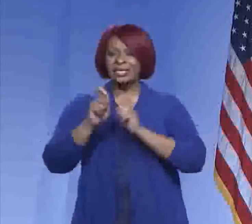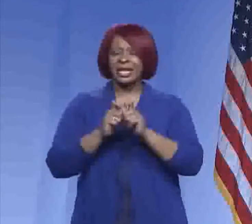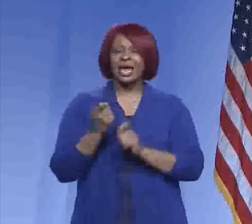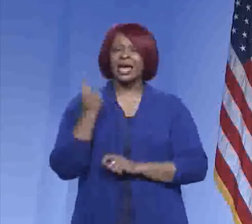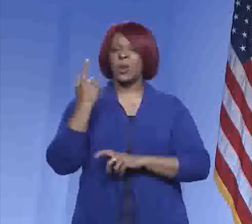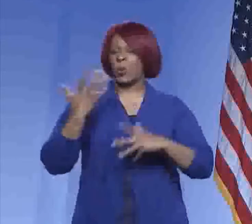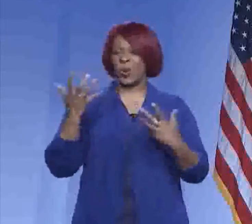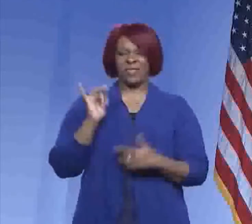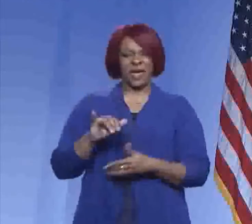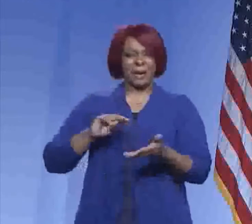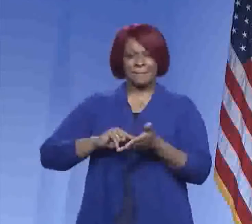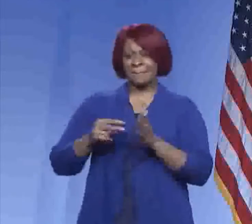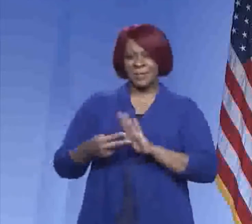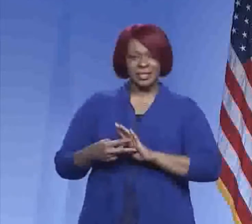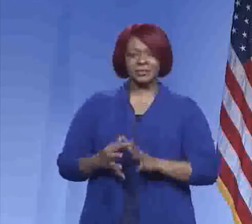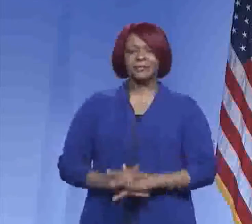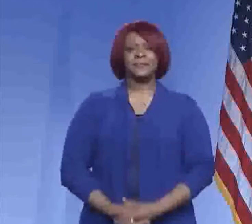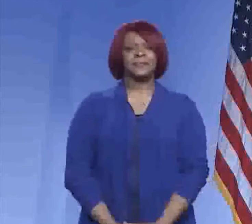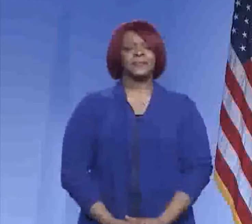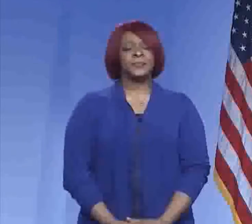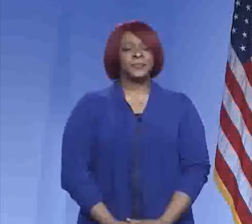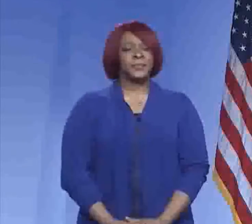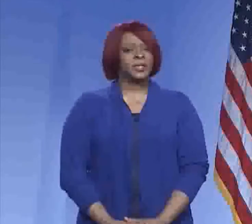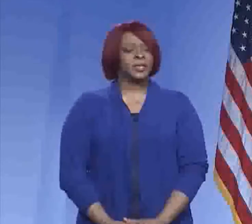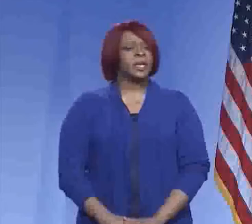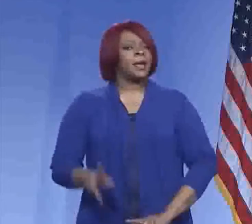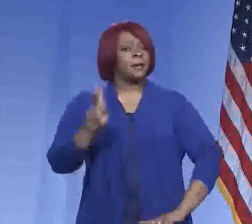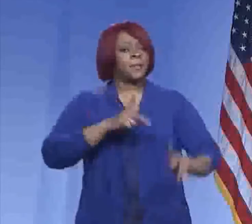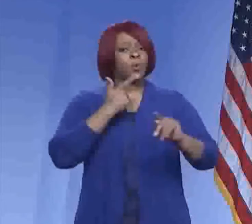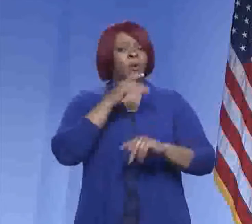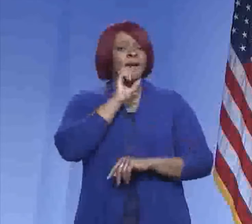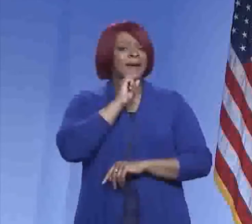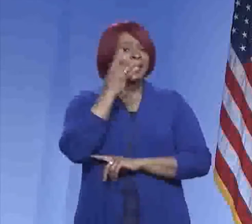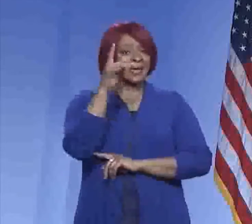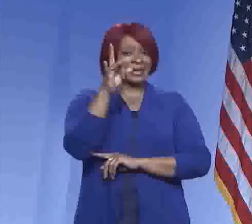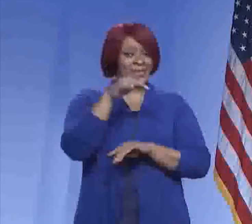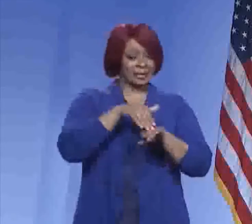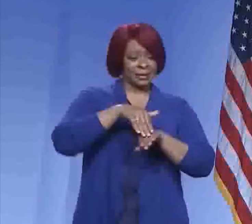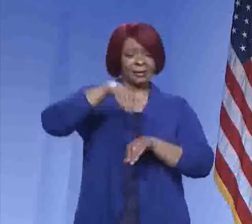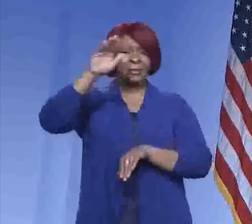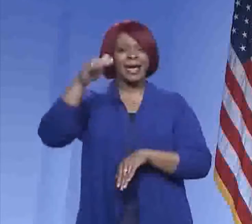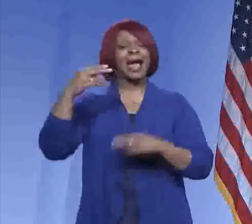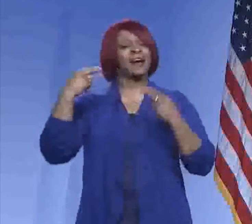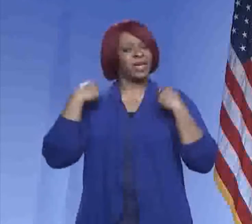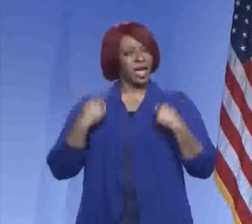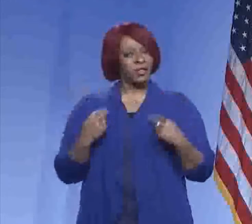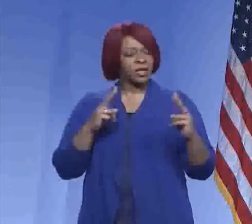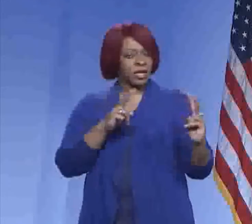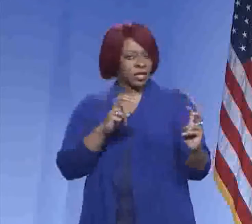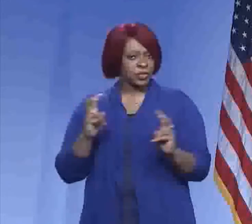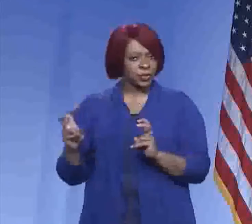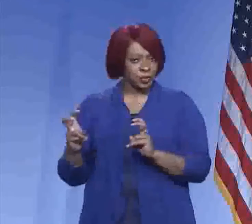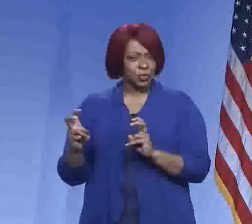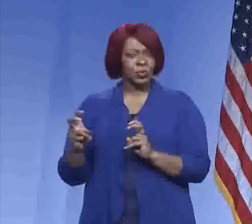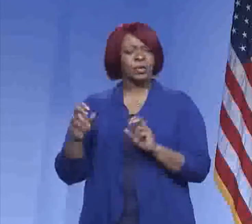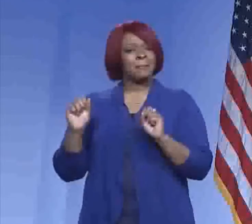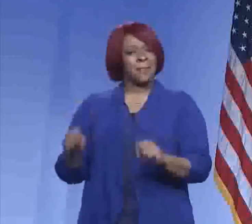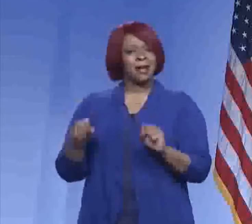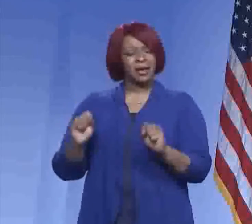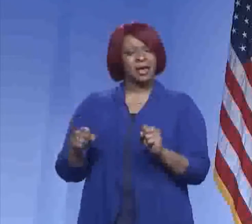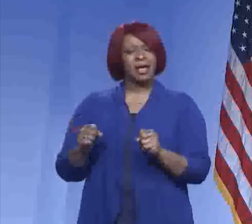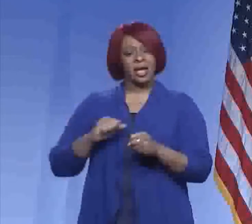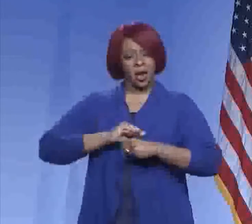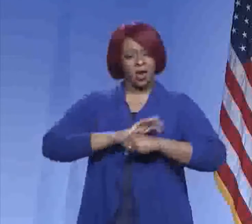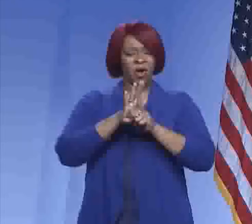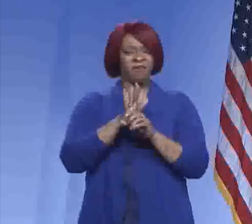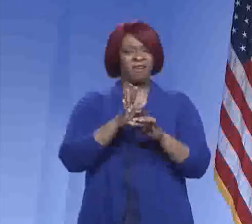understood what that meant. So what that means is people who are over 18 and have a medical condition that has a potential to make